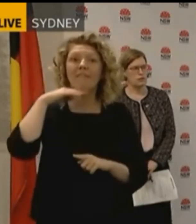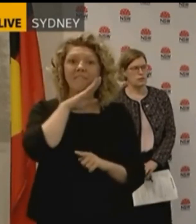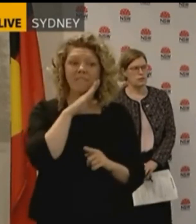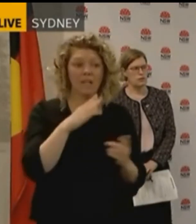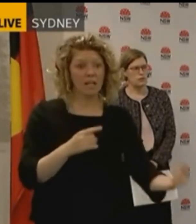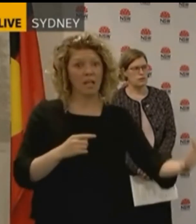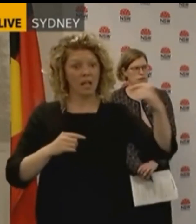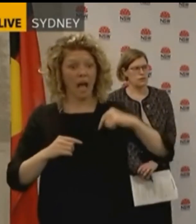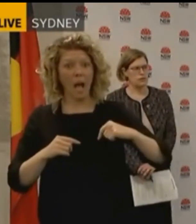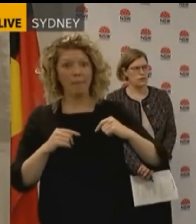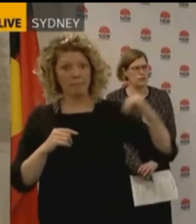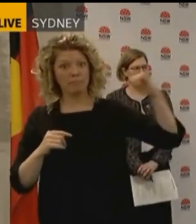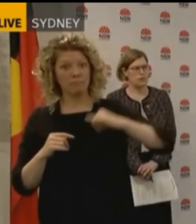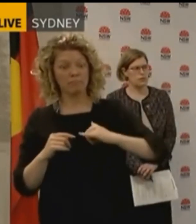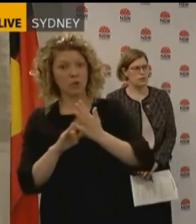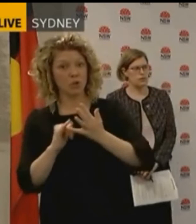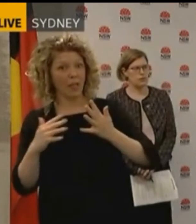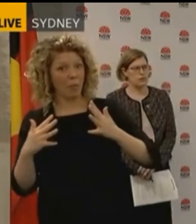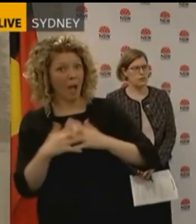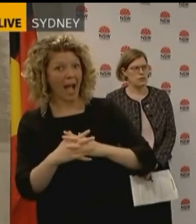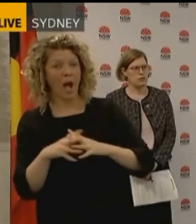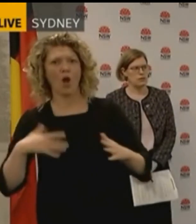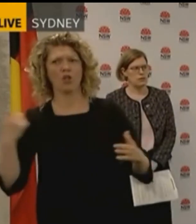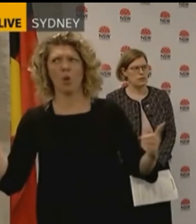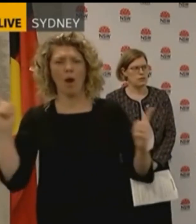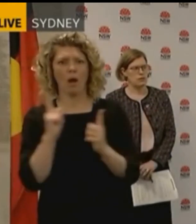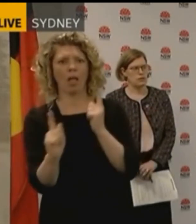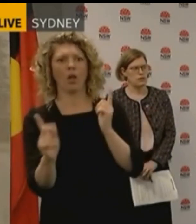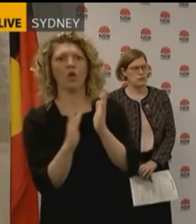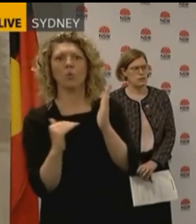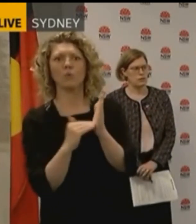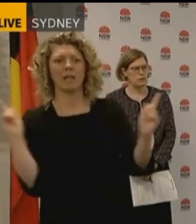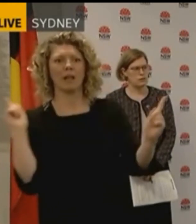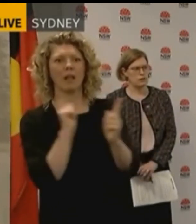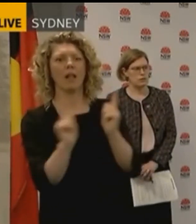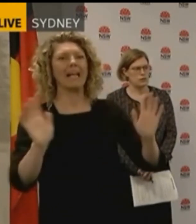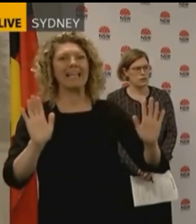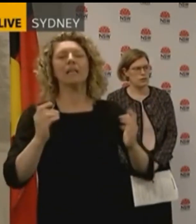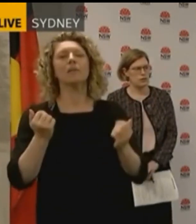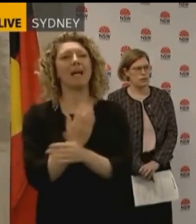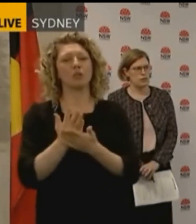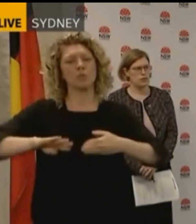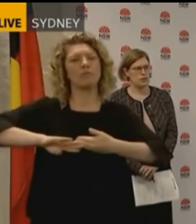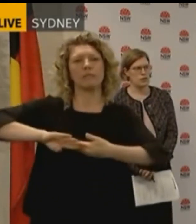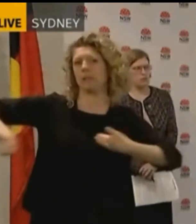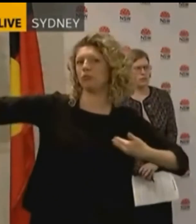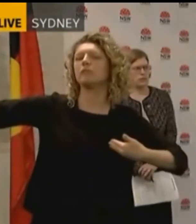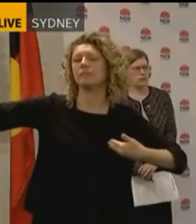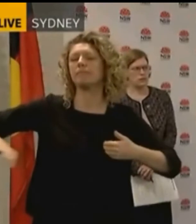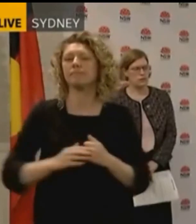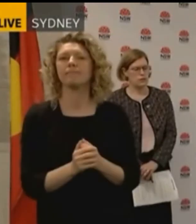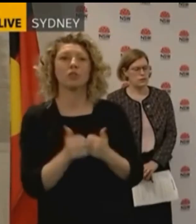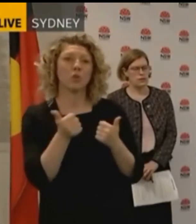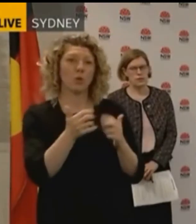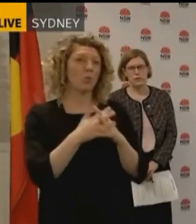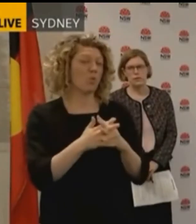until Victoria does settle down its COVID situation. So it's a great win for New South Wales and I'm sure it's a great win for